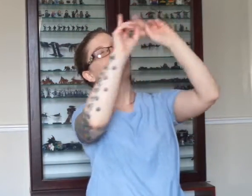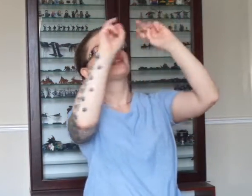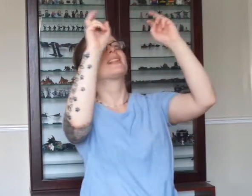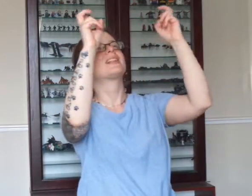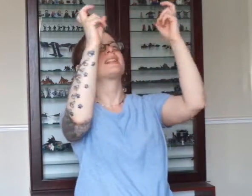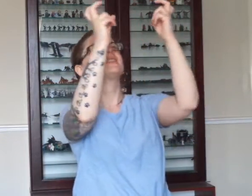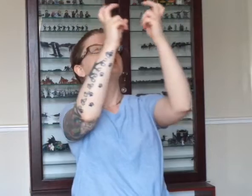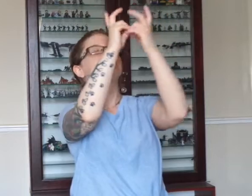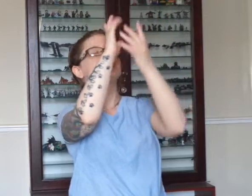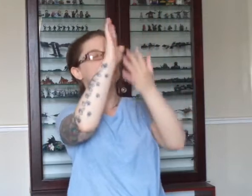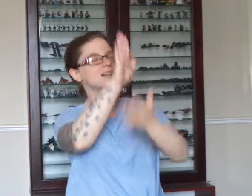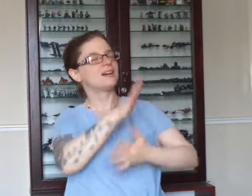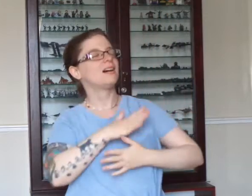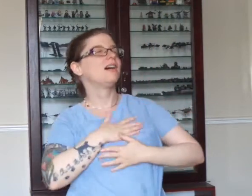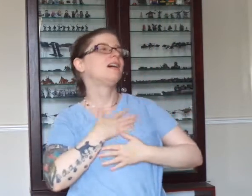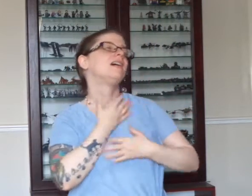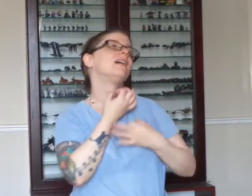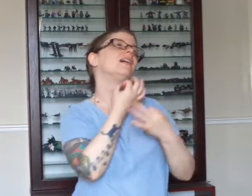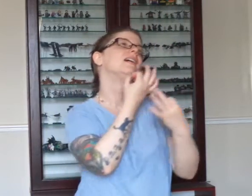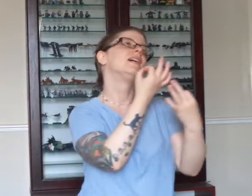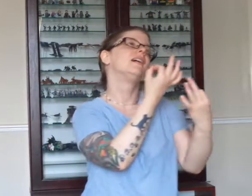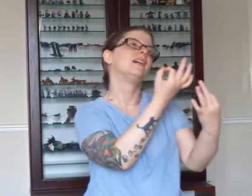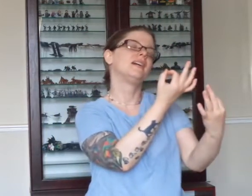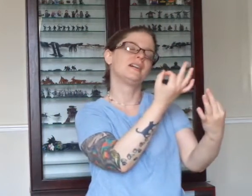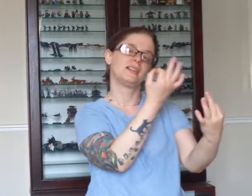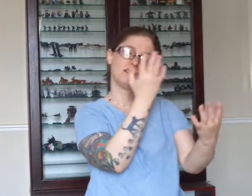I really do not clouds